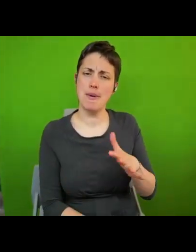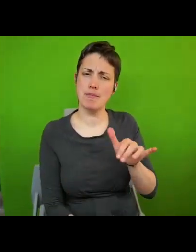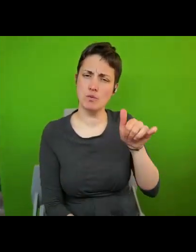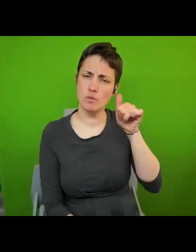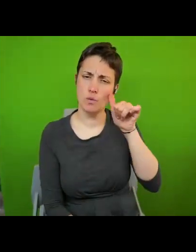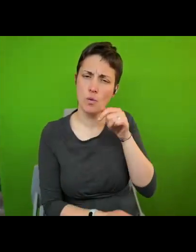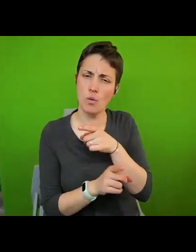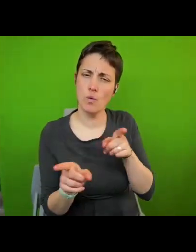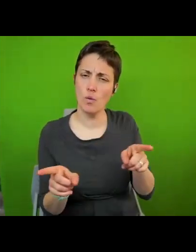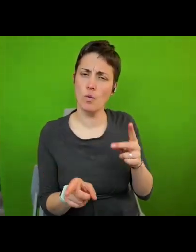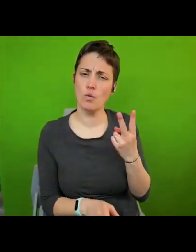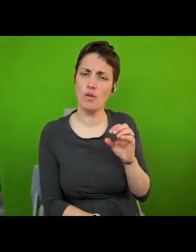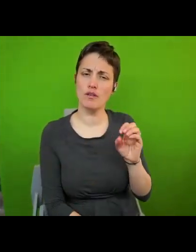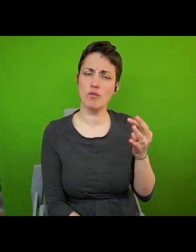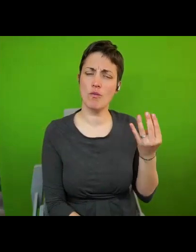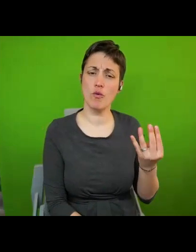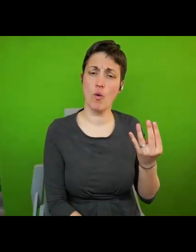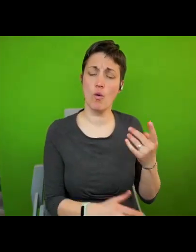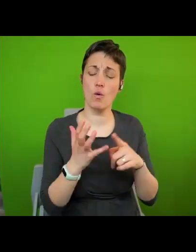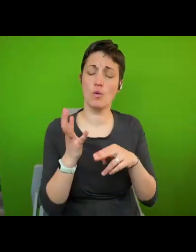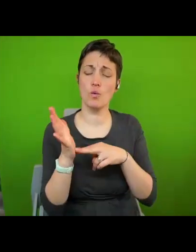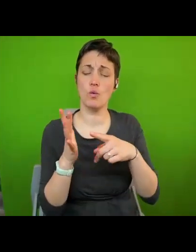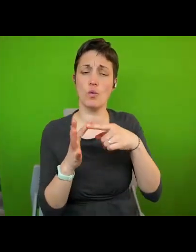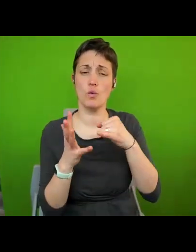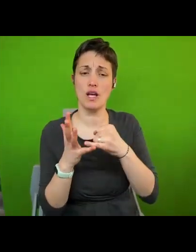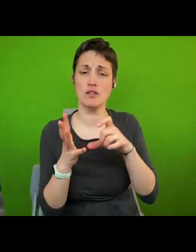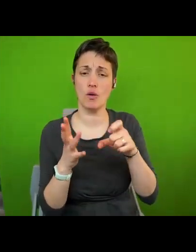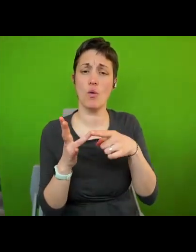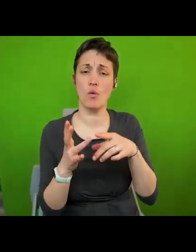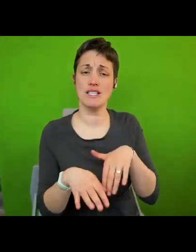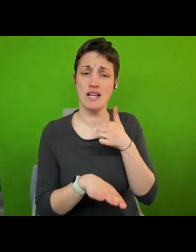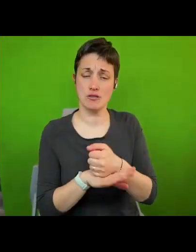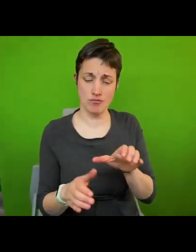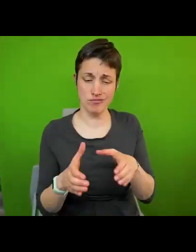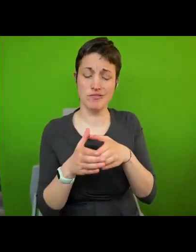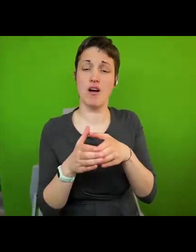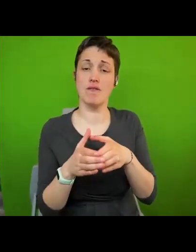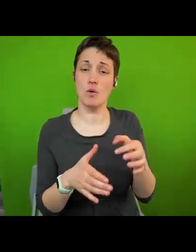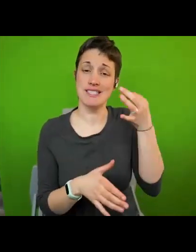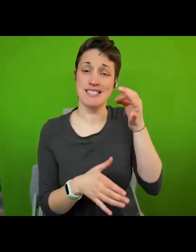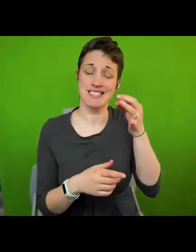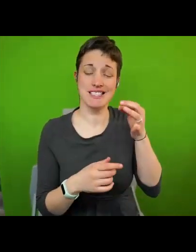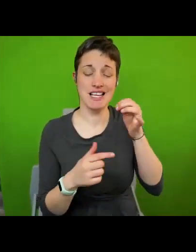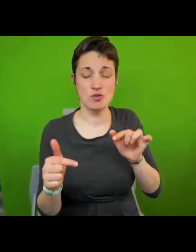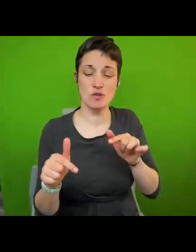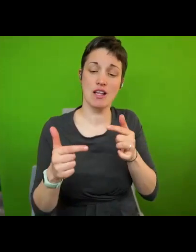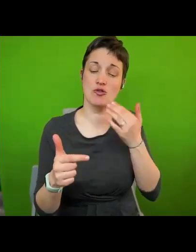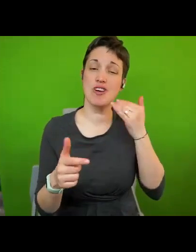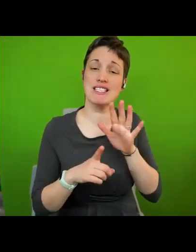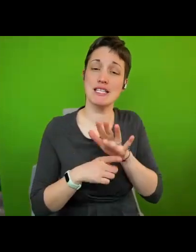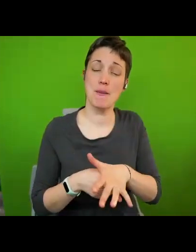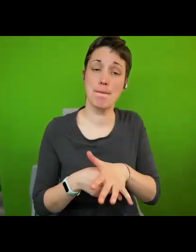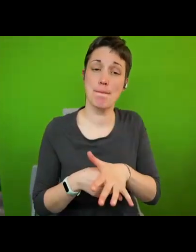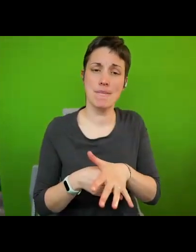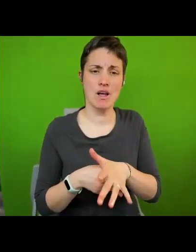2004 that unesco established the international coalition of cities against racism to help municipal leaders exchange